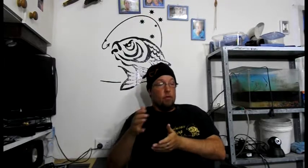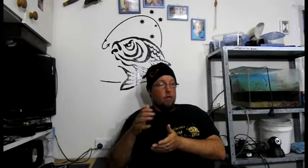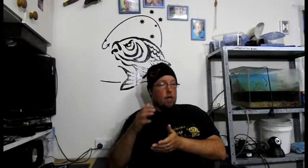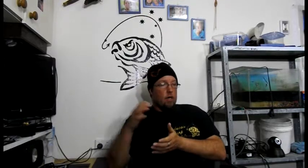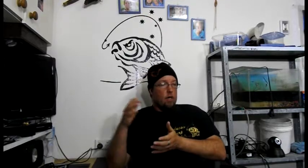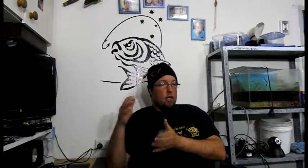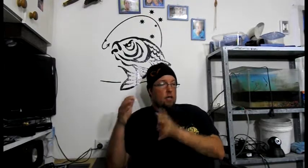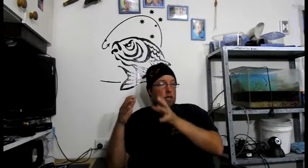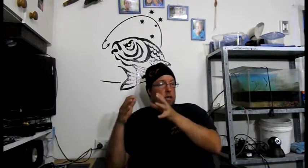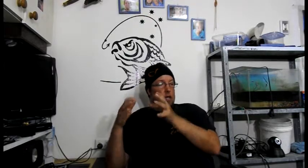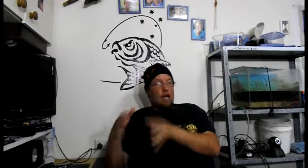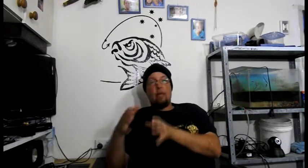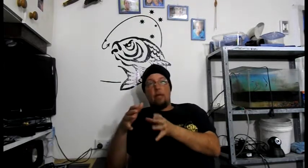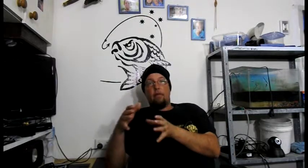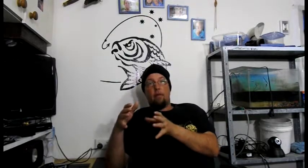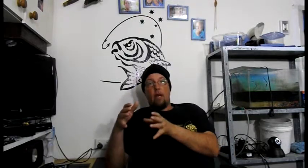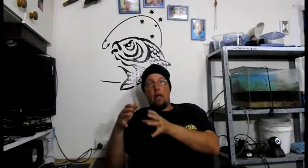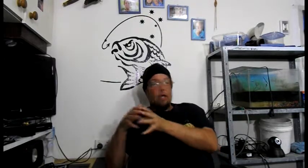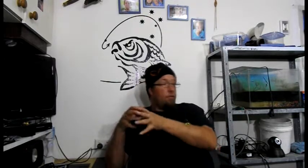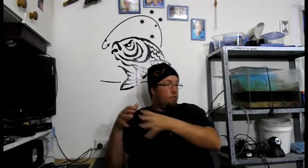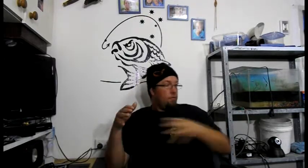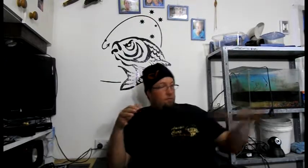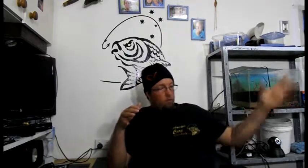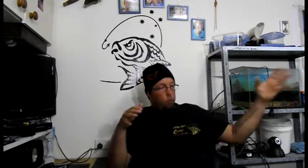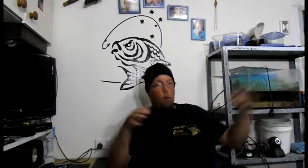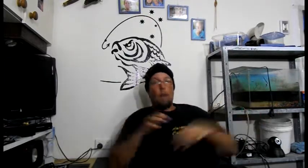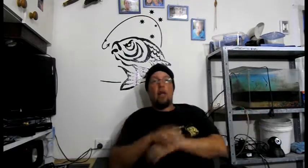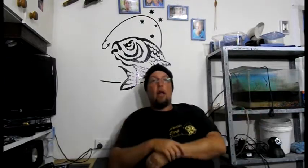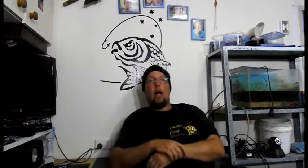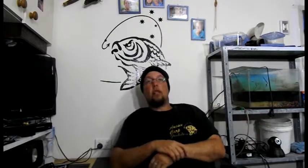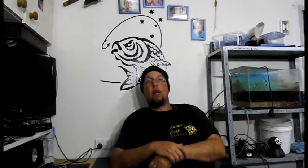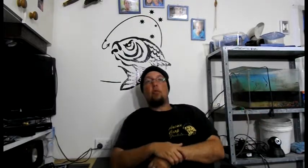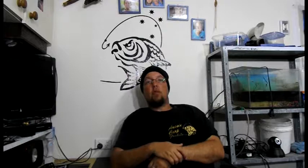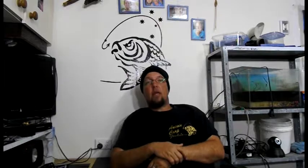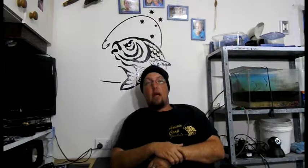Iraq. It came in. And it. Wiped out a large number. their carp.